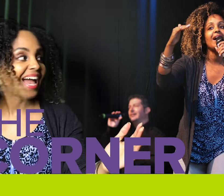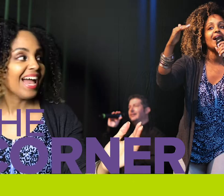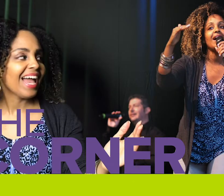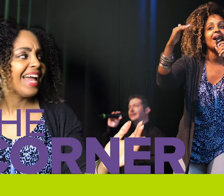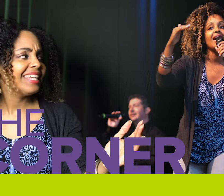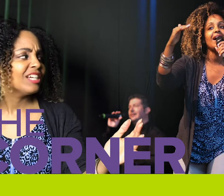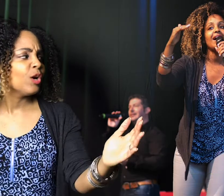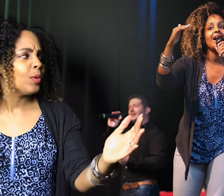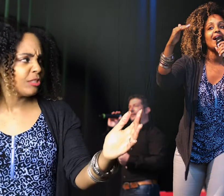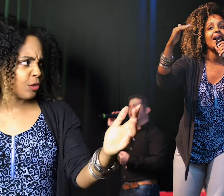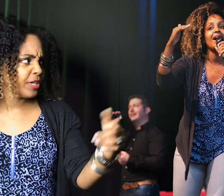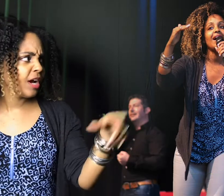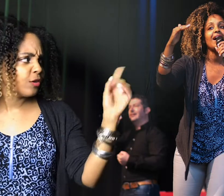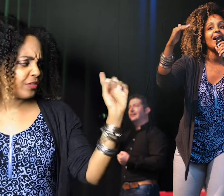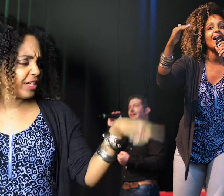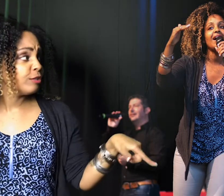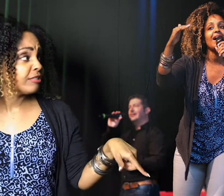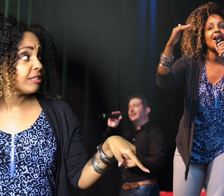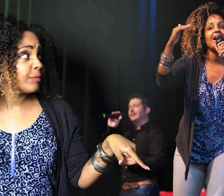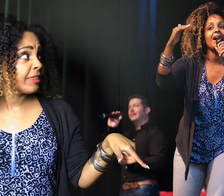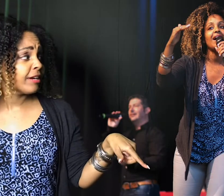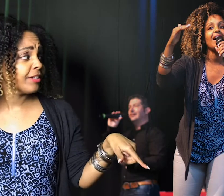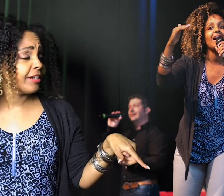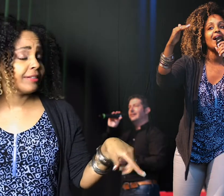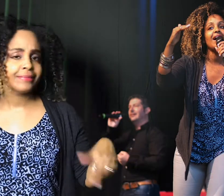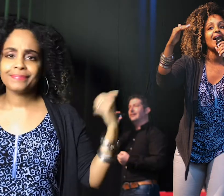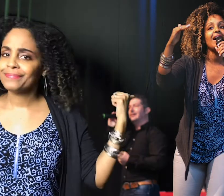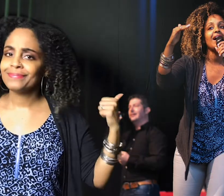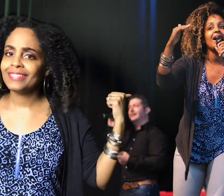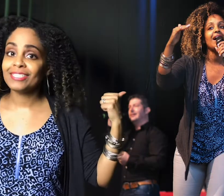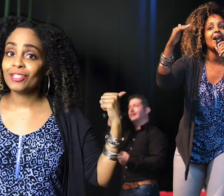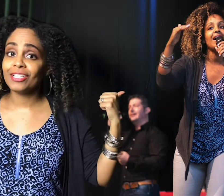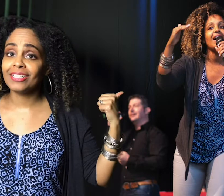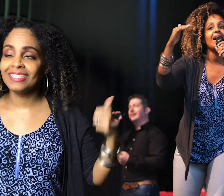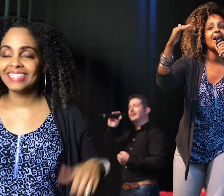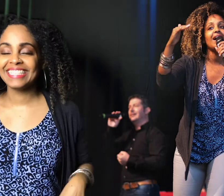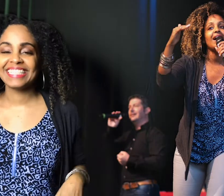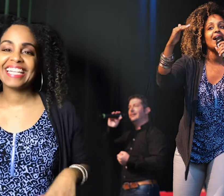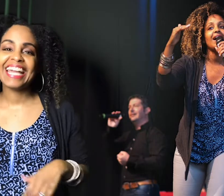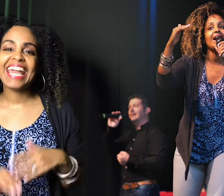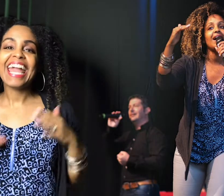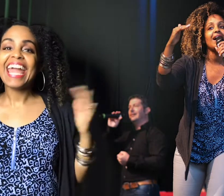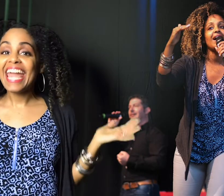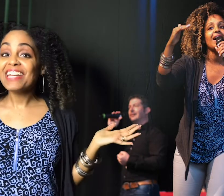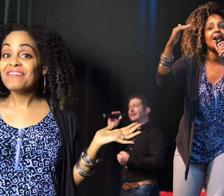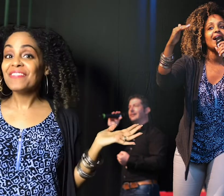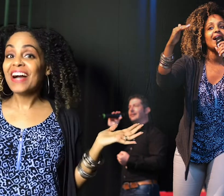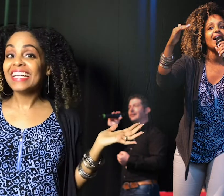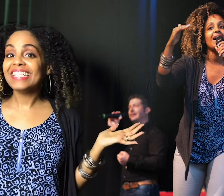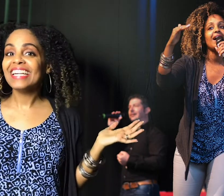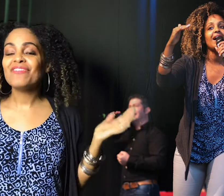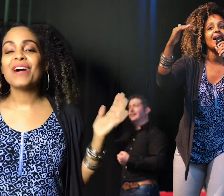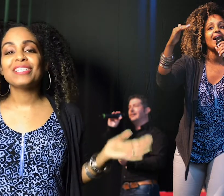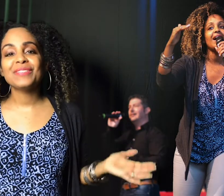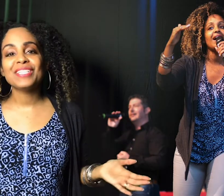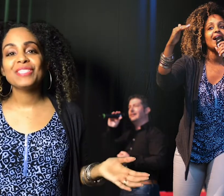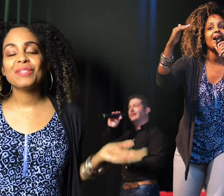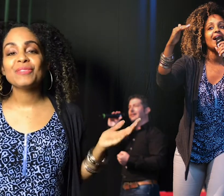Hey! What's going on over there? You stealing my thunder? This girl. Hey everyone! Welcome to this week's